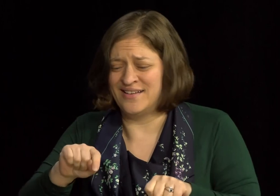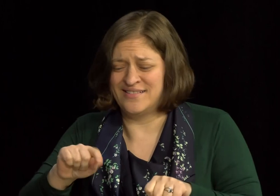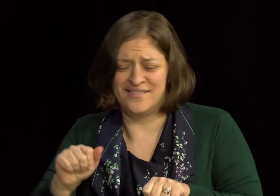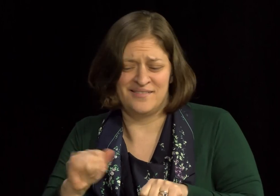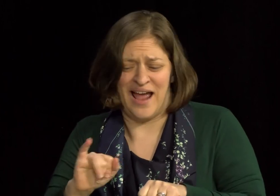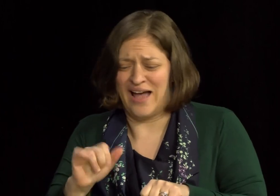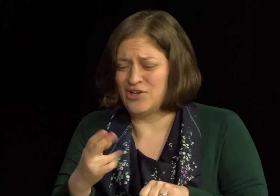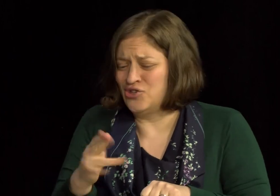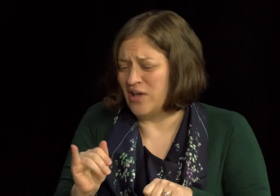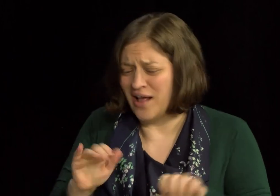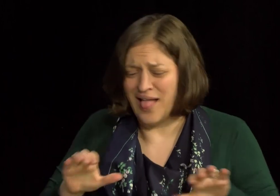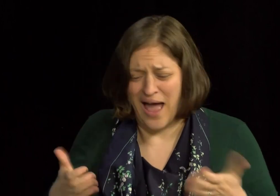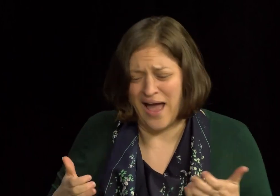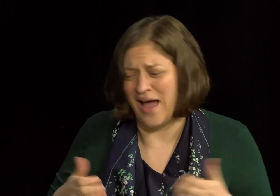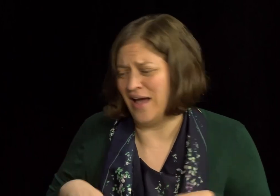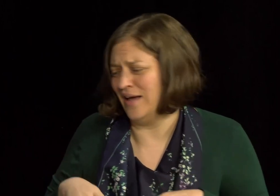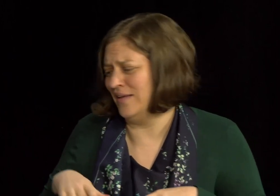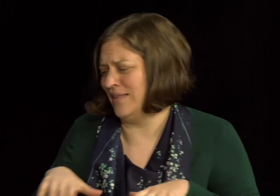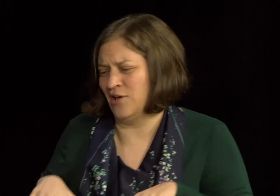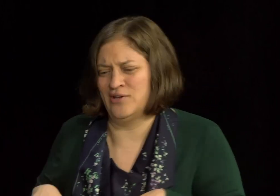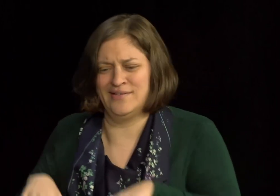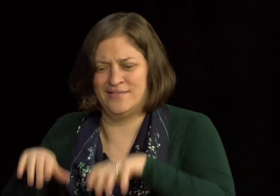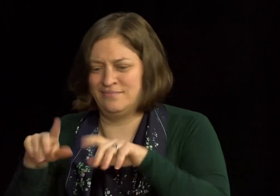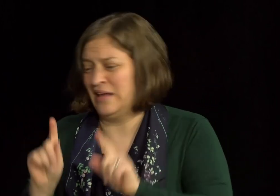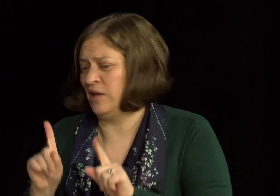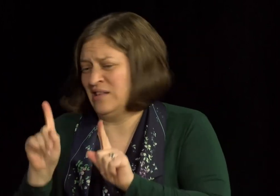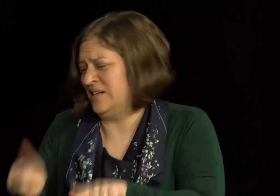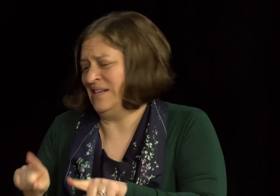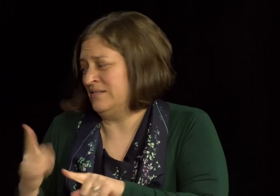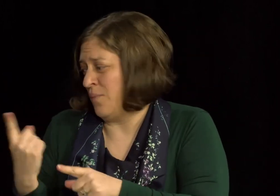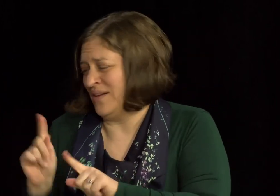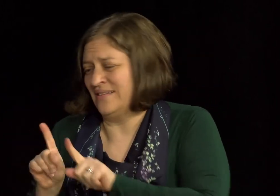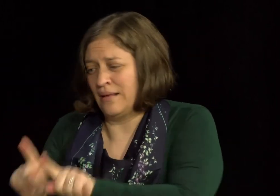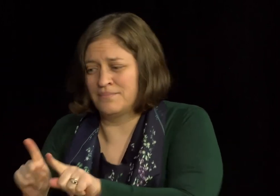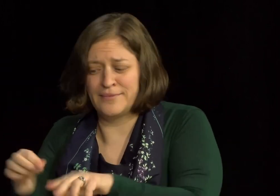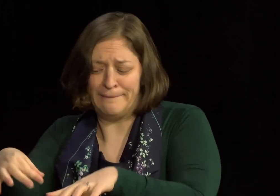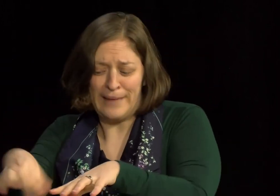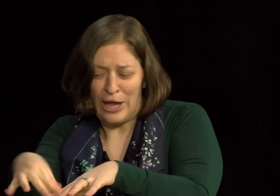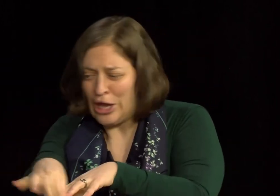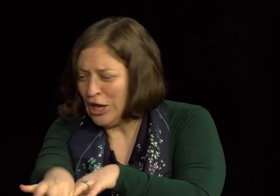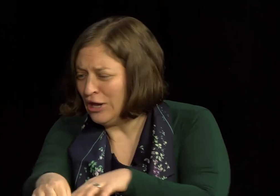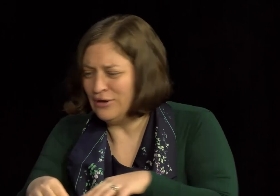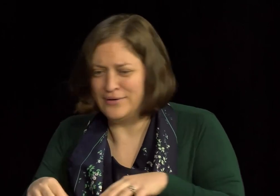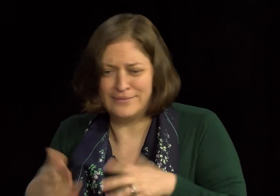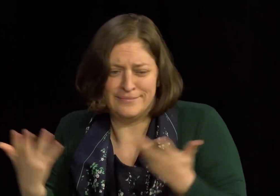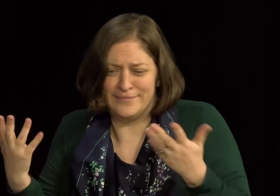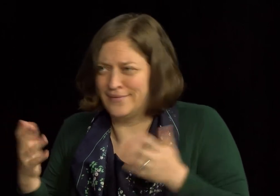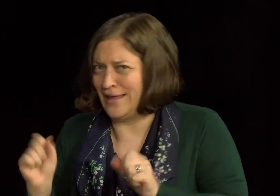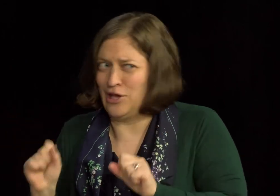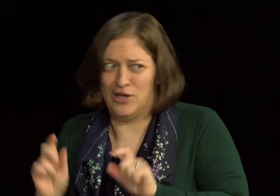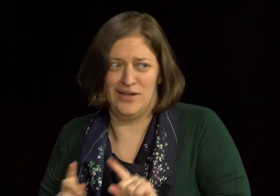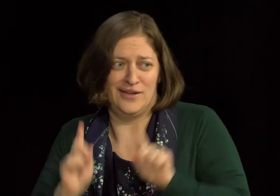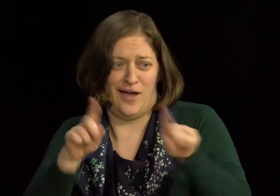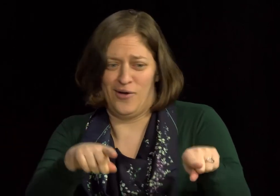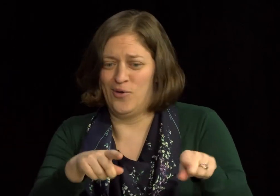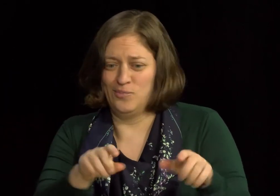in activities. Um, so if they want to take a Tai Chi class or they want to, you know, go have a manicure or they want to